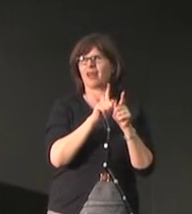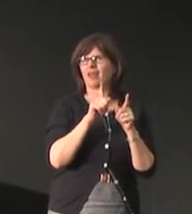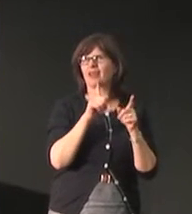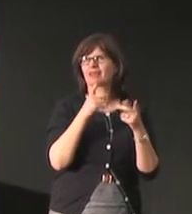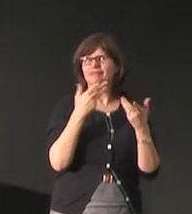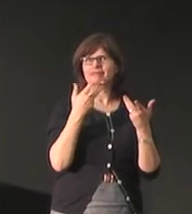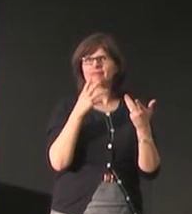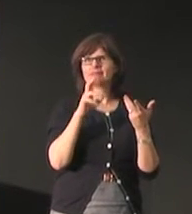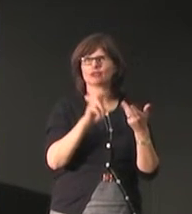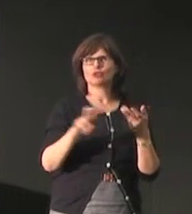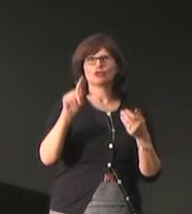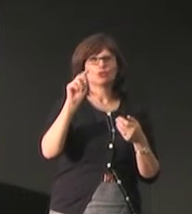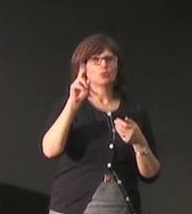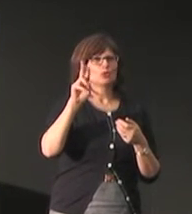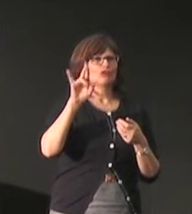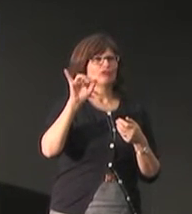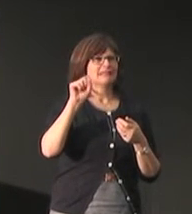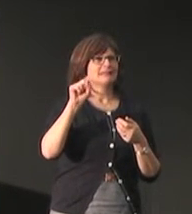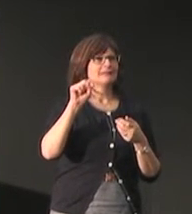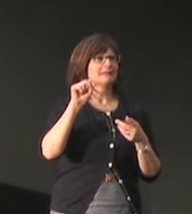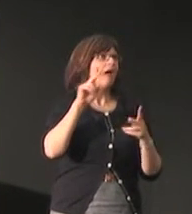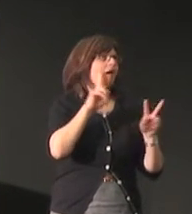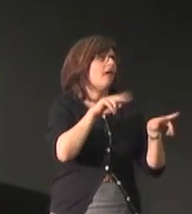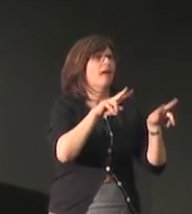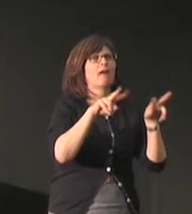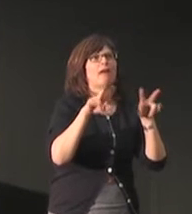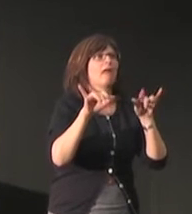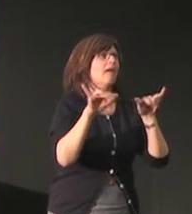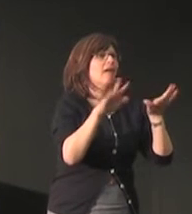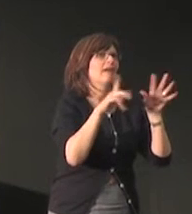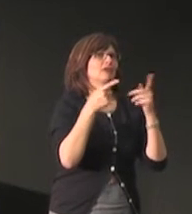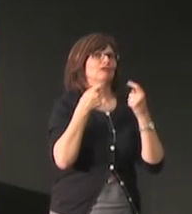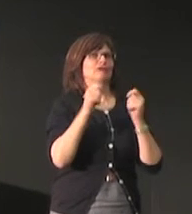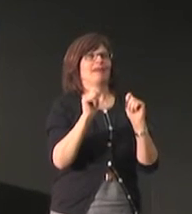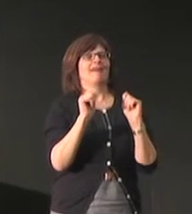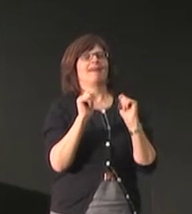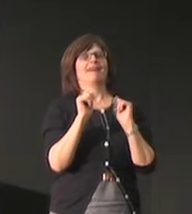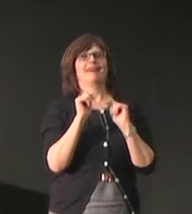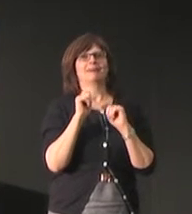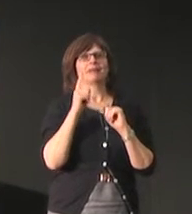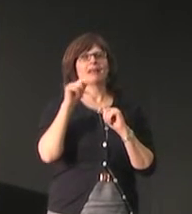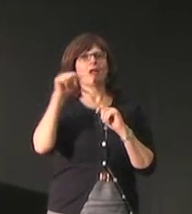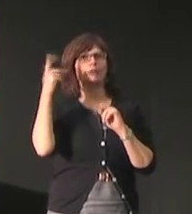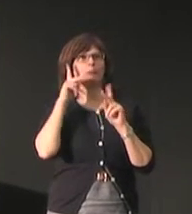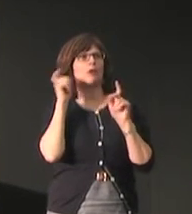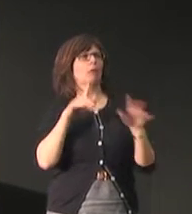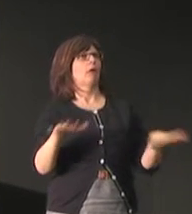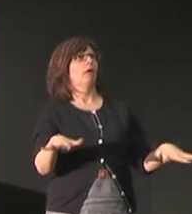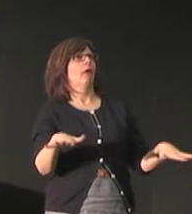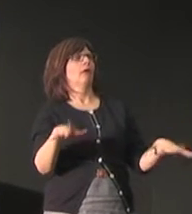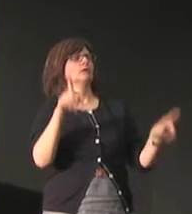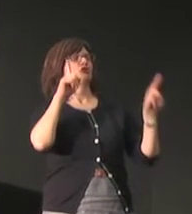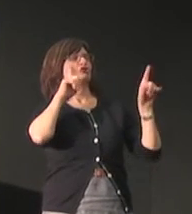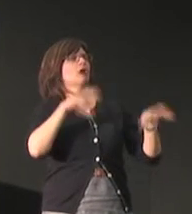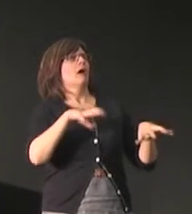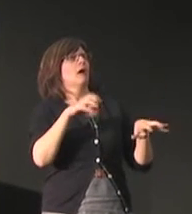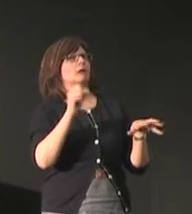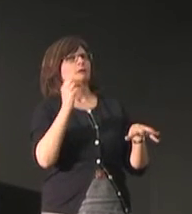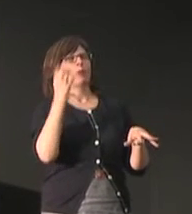and we try not to be like tourists you know, coming in all wide-eyed and you know, I think that people